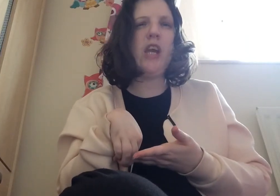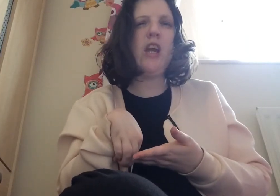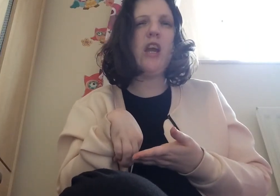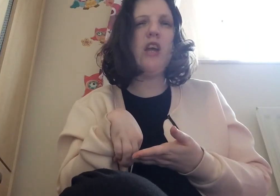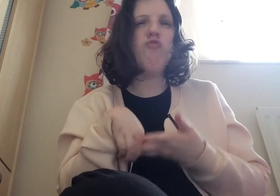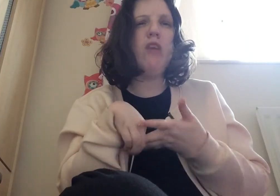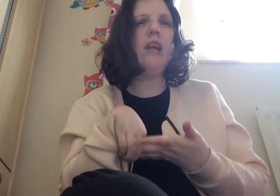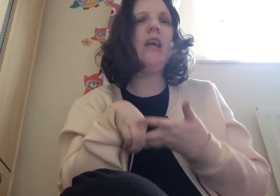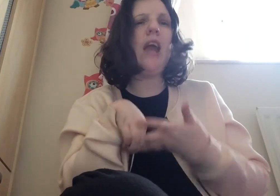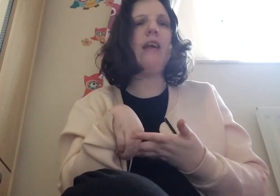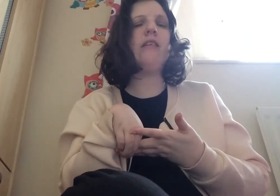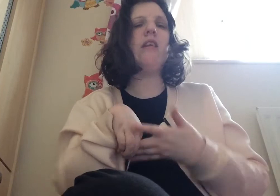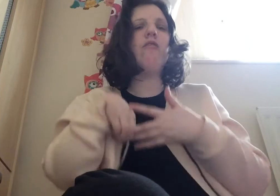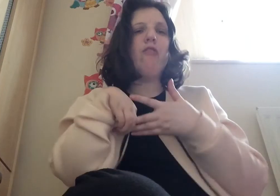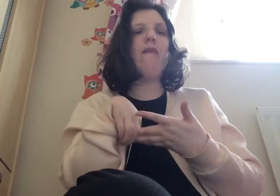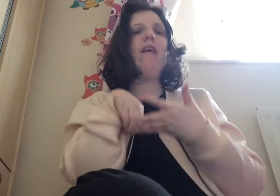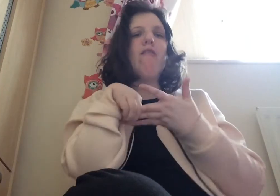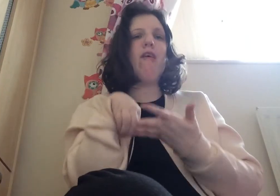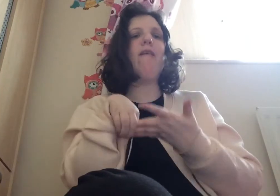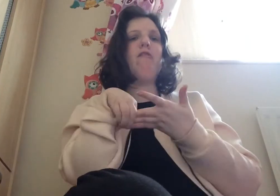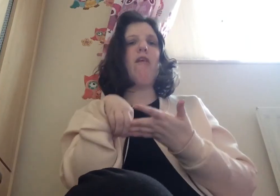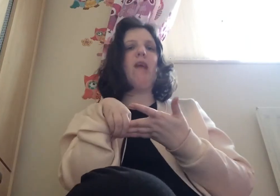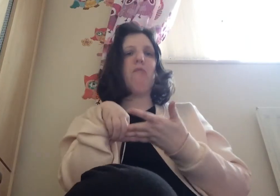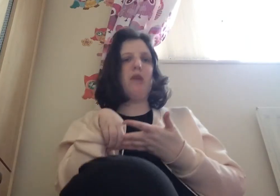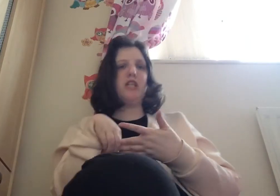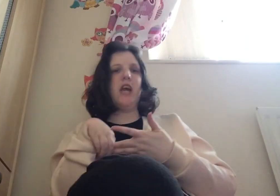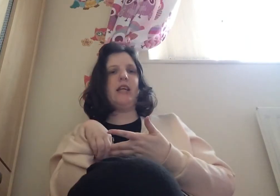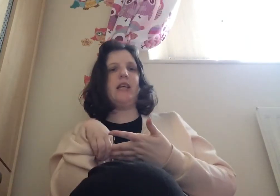really is very very very appreciated